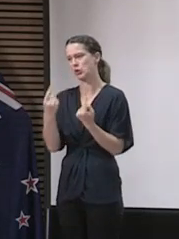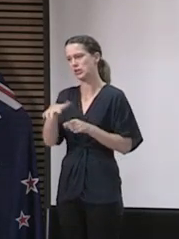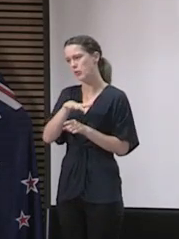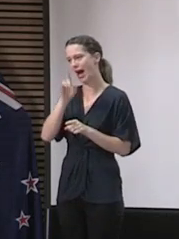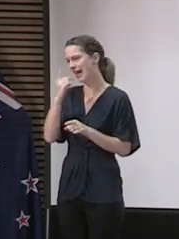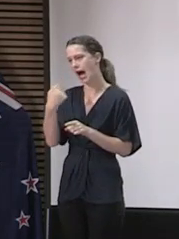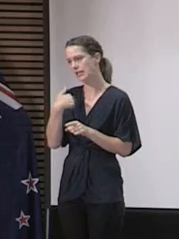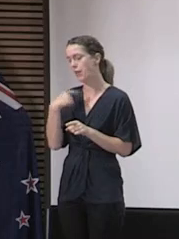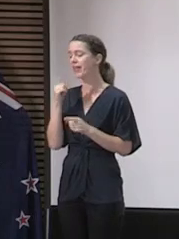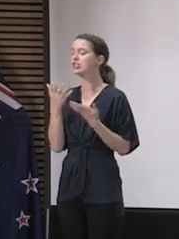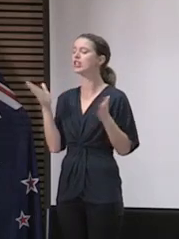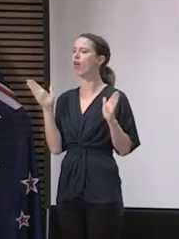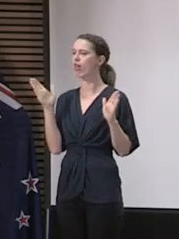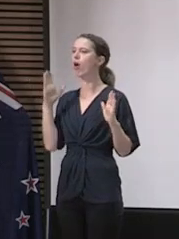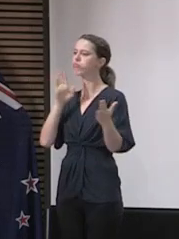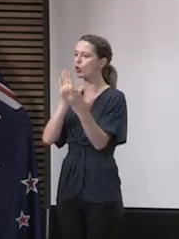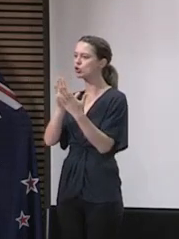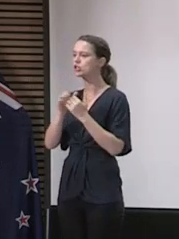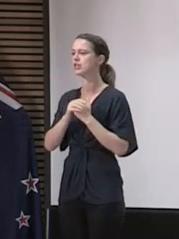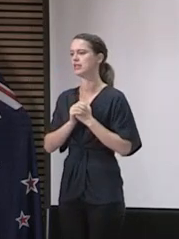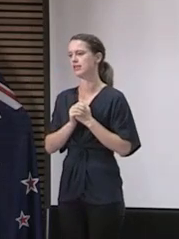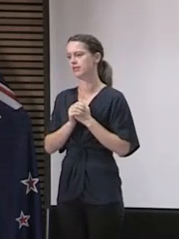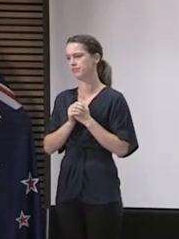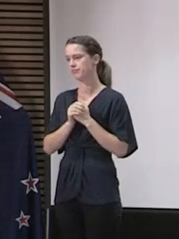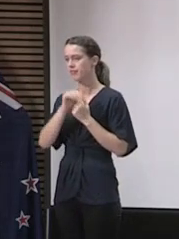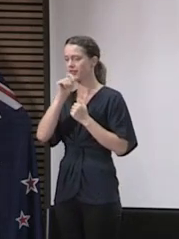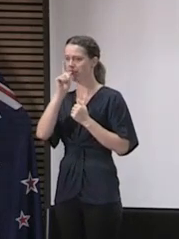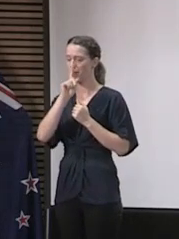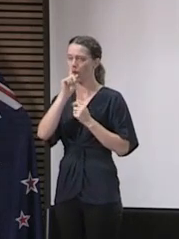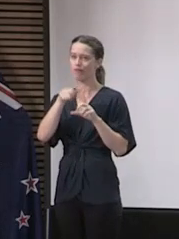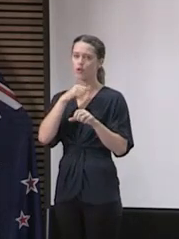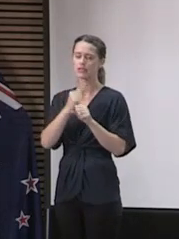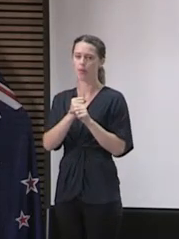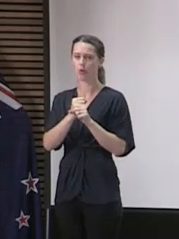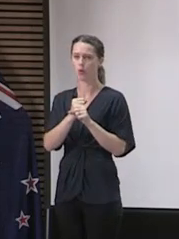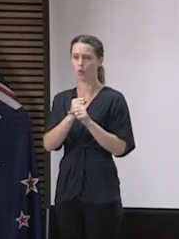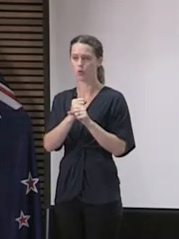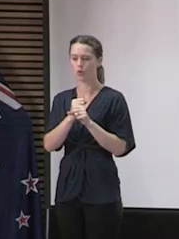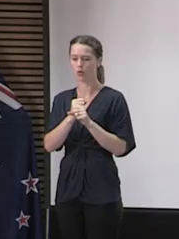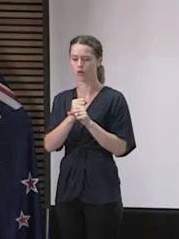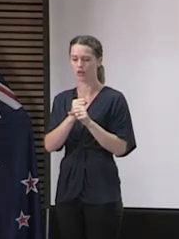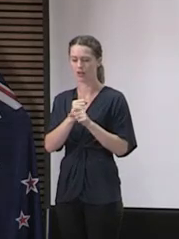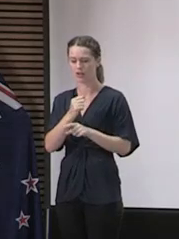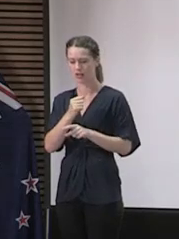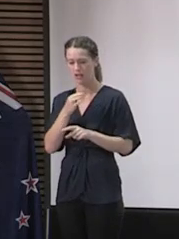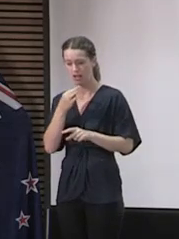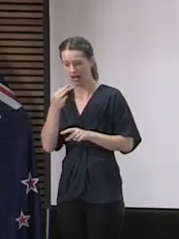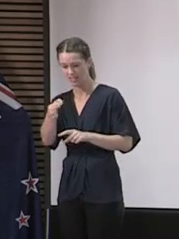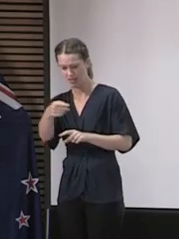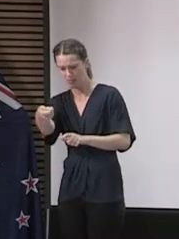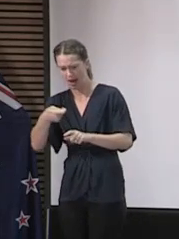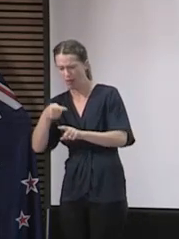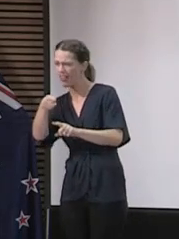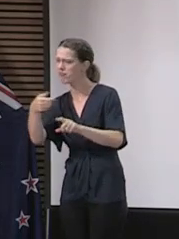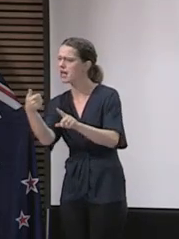But that's been our general approach for those who are, for instance, calling on the resources of others who have been affected by COVID